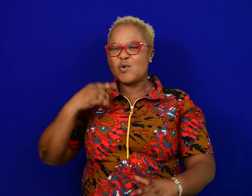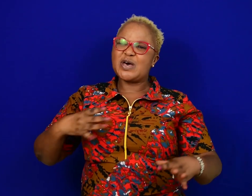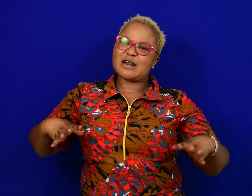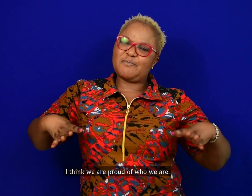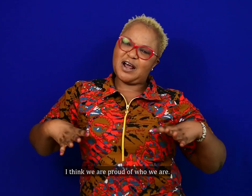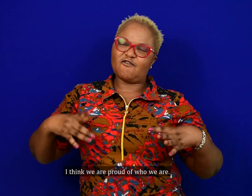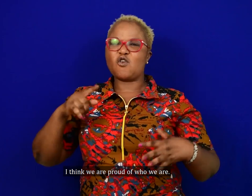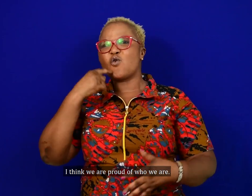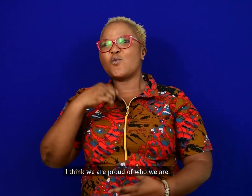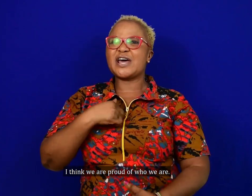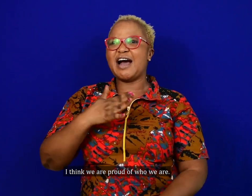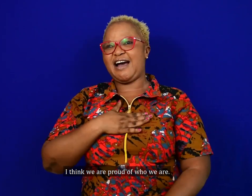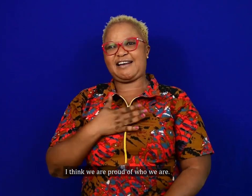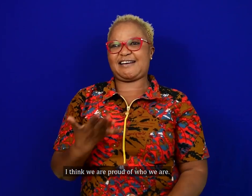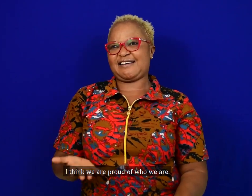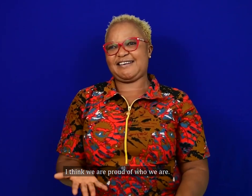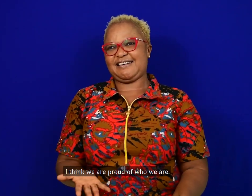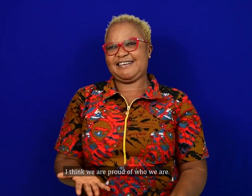I think we are proud of who we are.